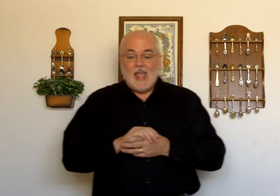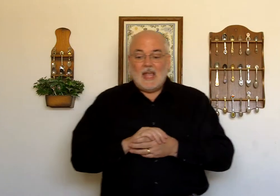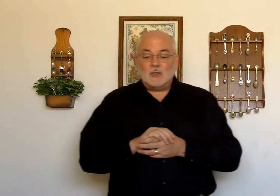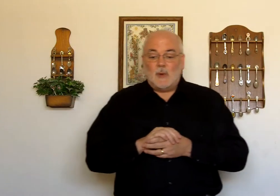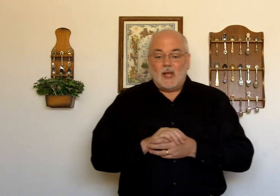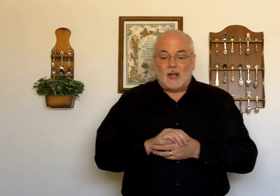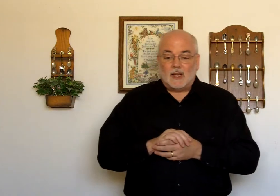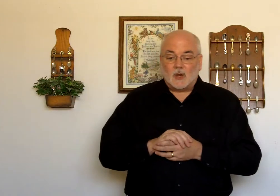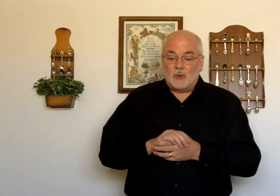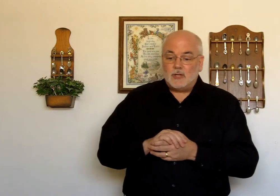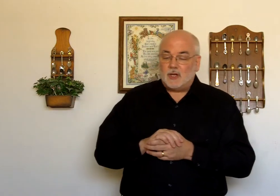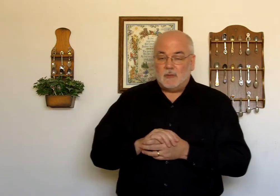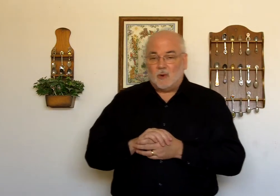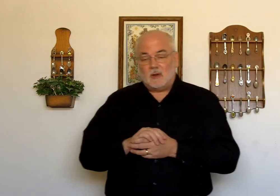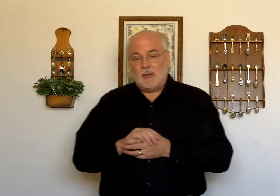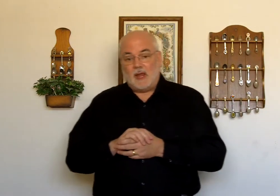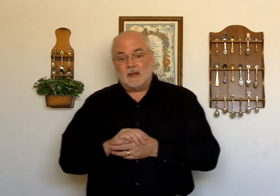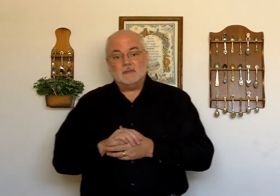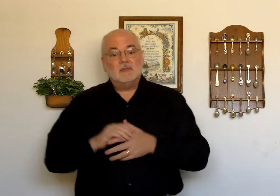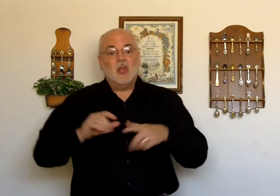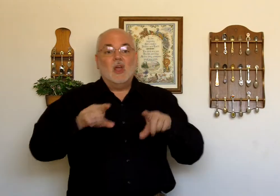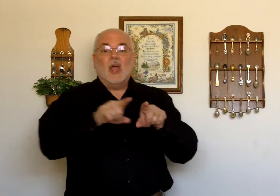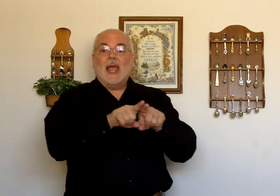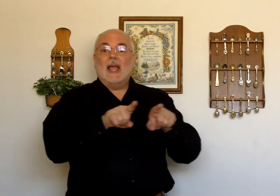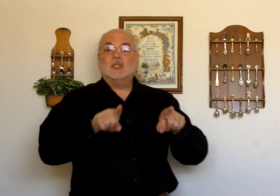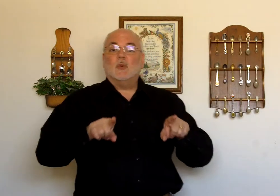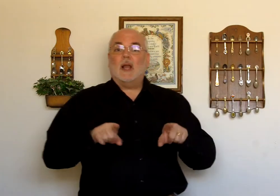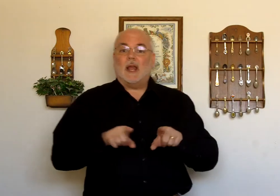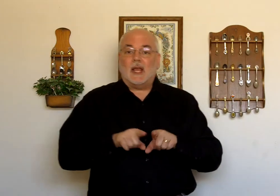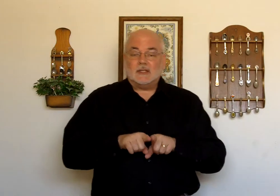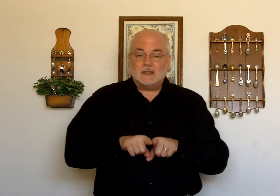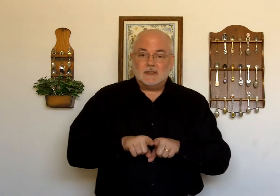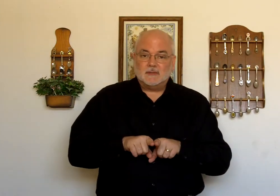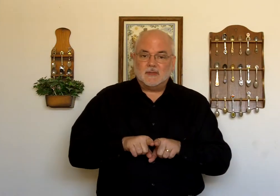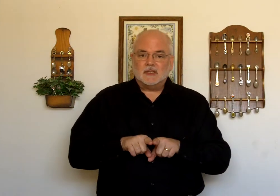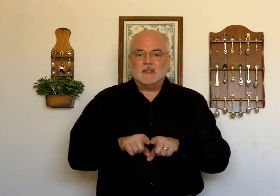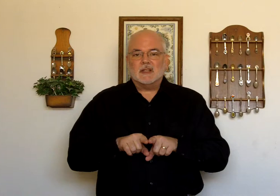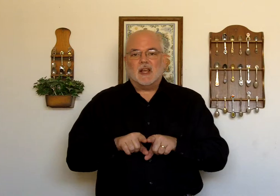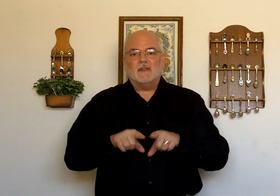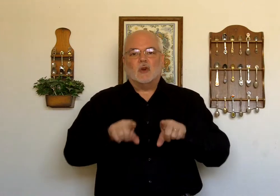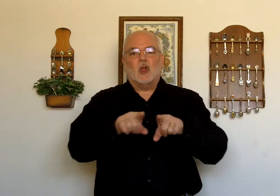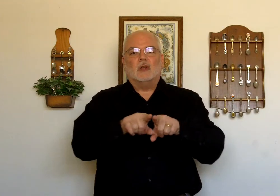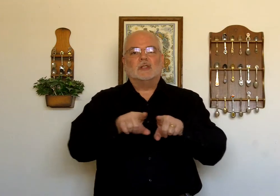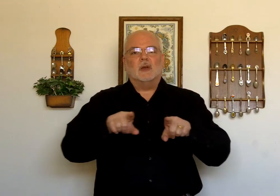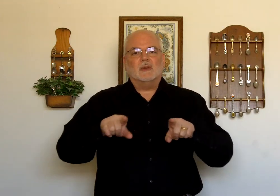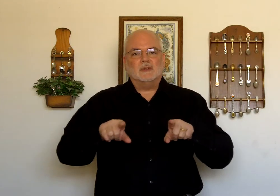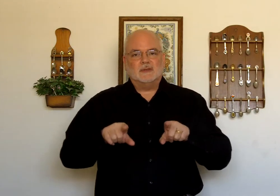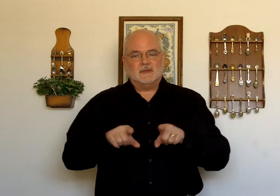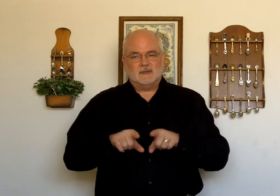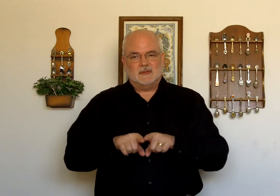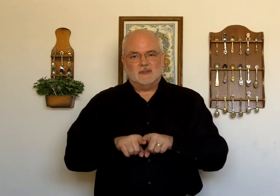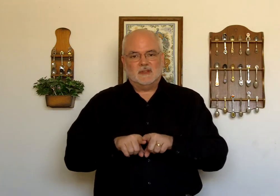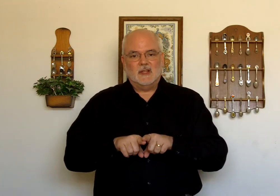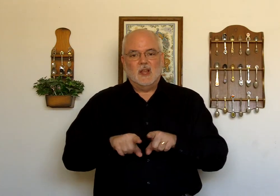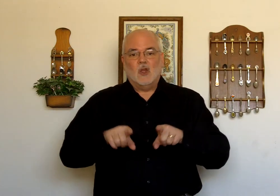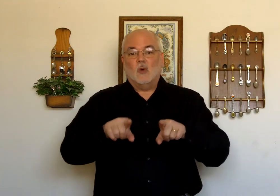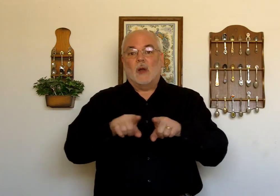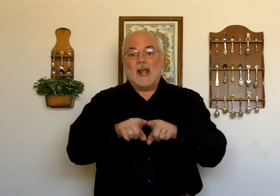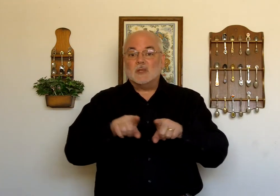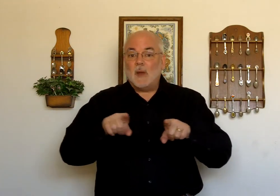As well as a rich and important man. As well as... This is a sign for also. Or as